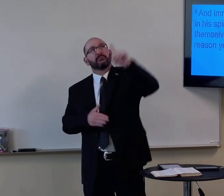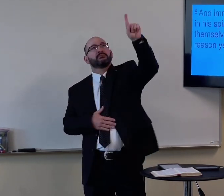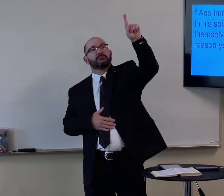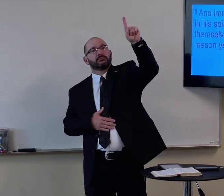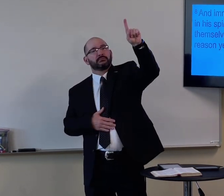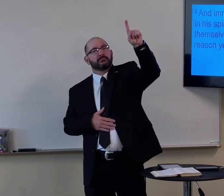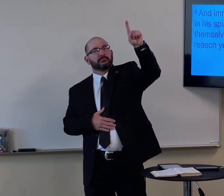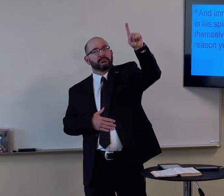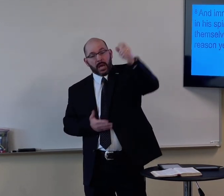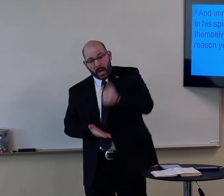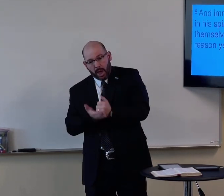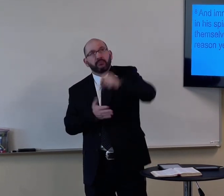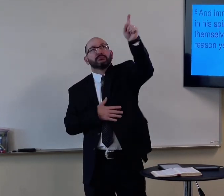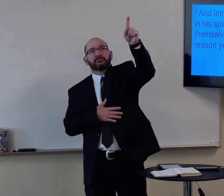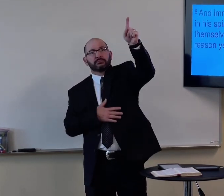Jesus. Who can forgive? Jesus.